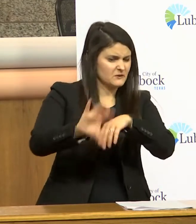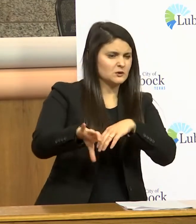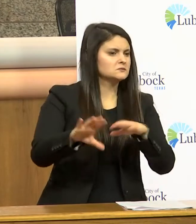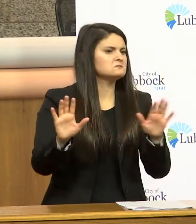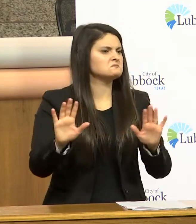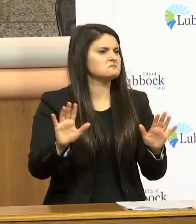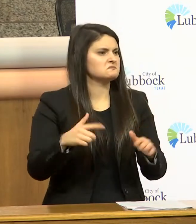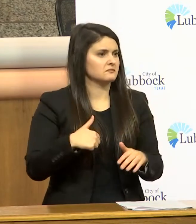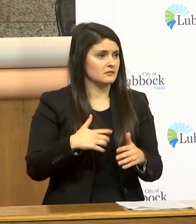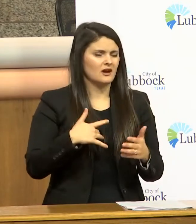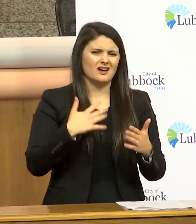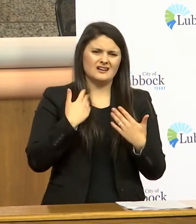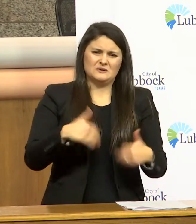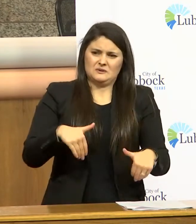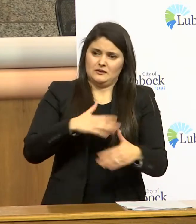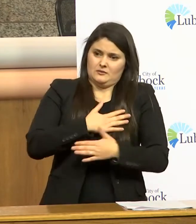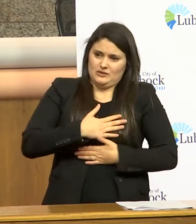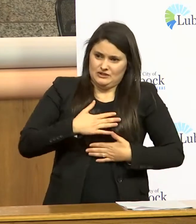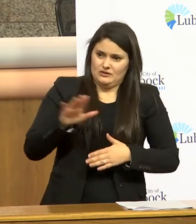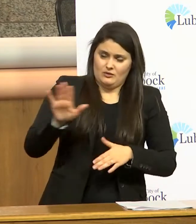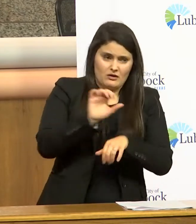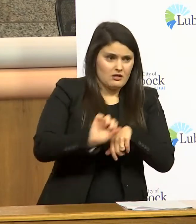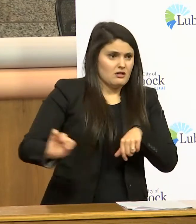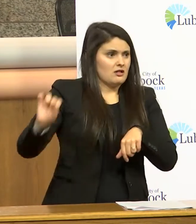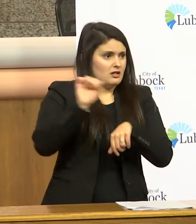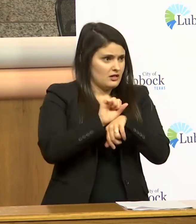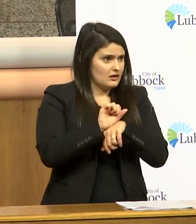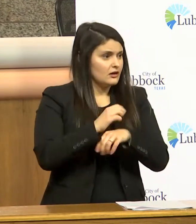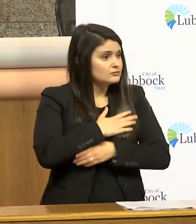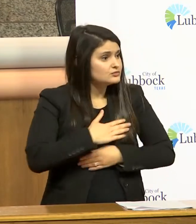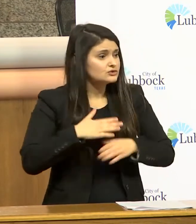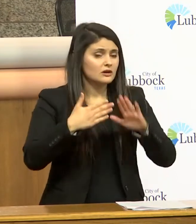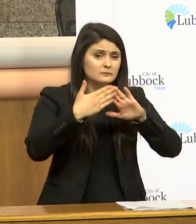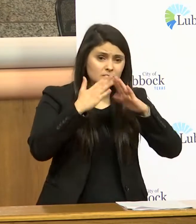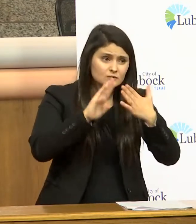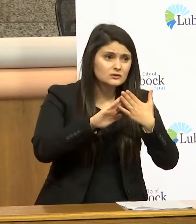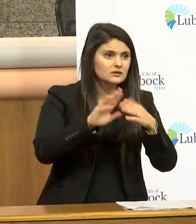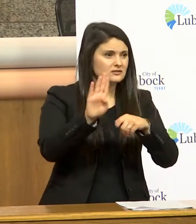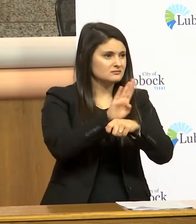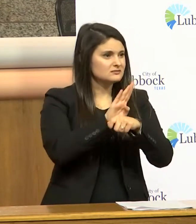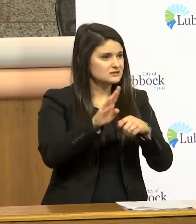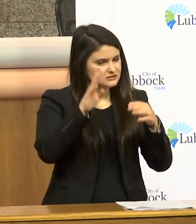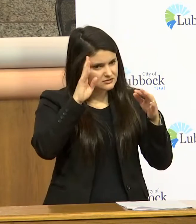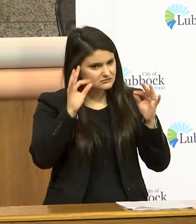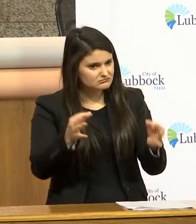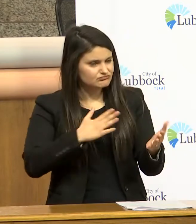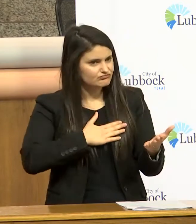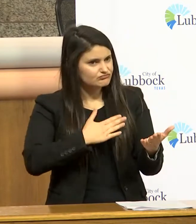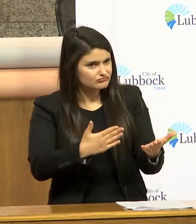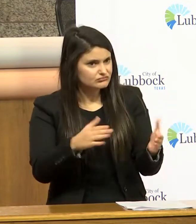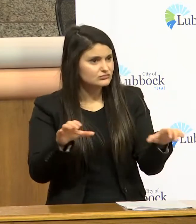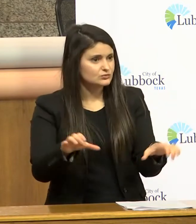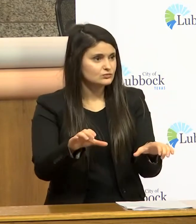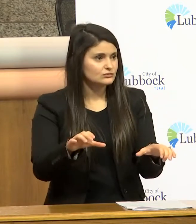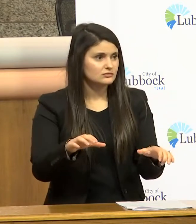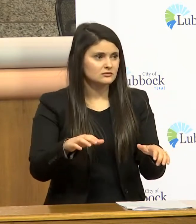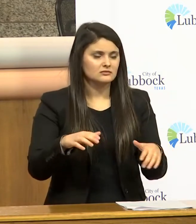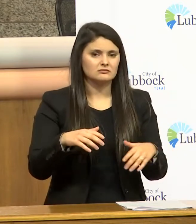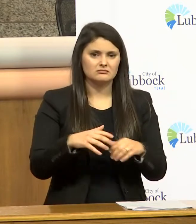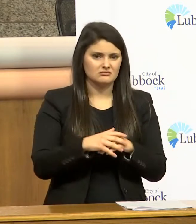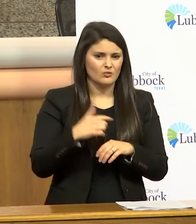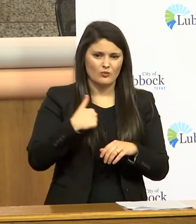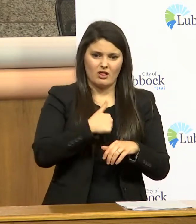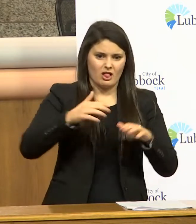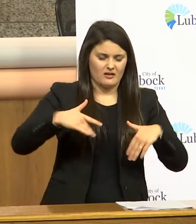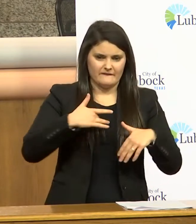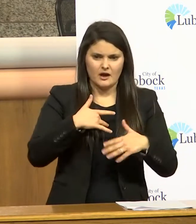i really appreciate what our people are doing but i appreciate even more what the community and what our business establishments are doing we've not gotten close